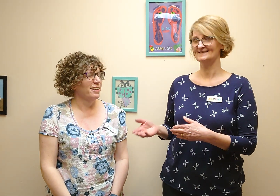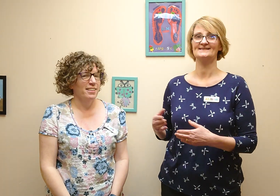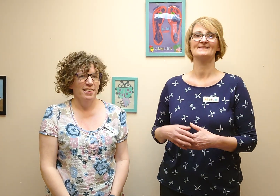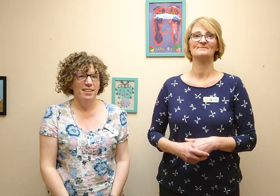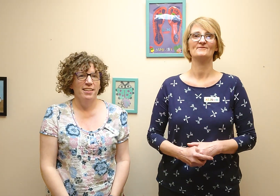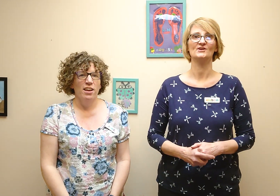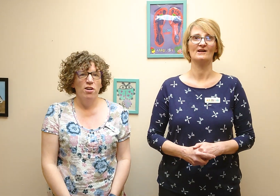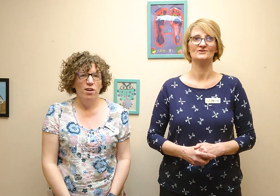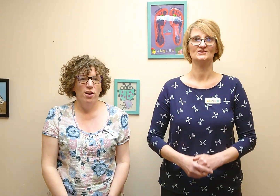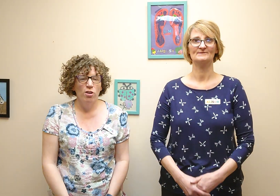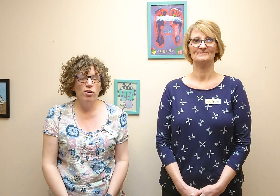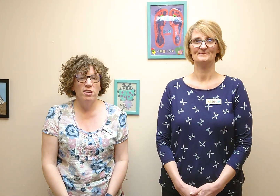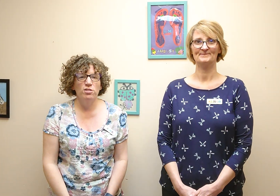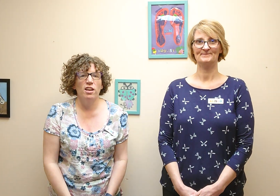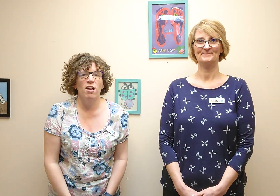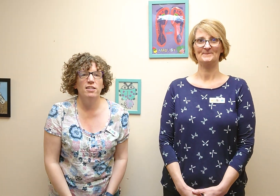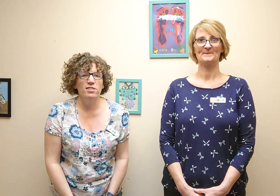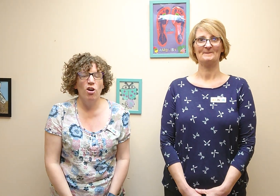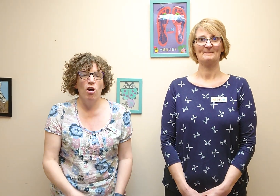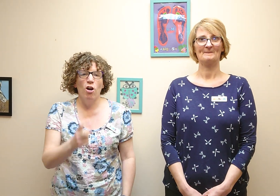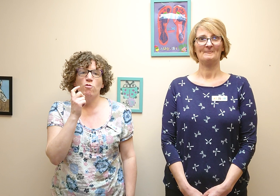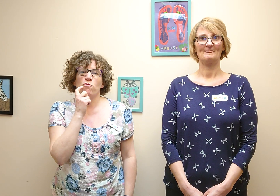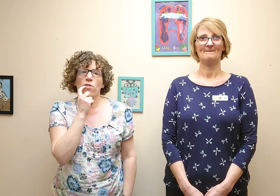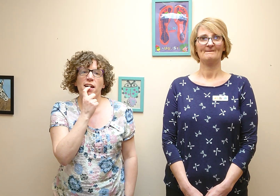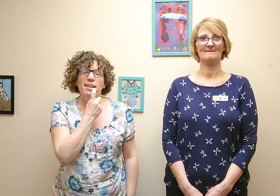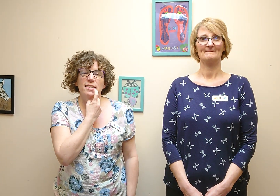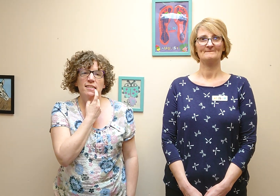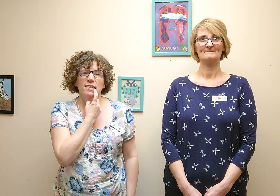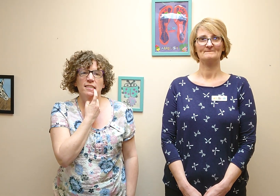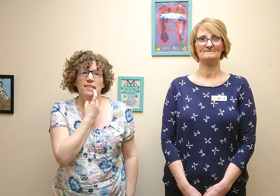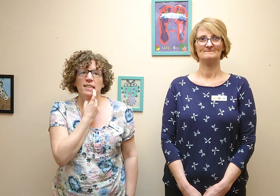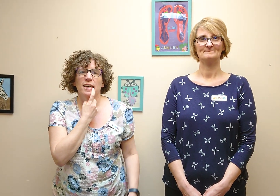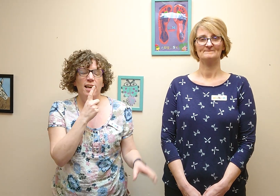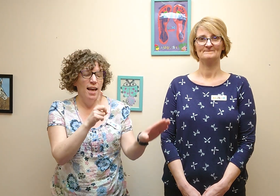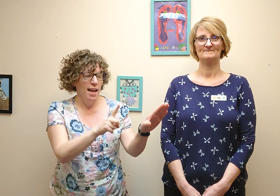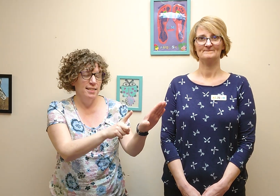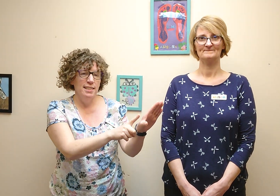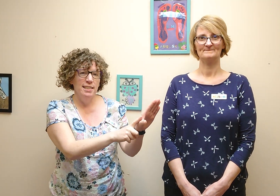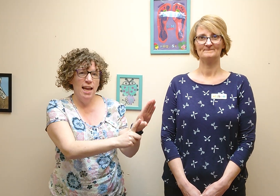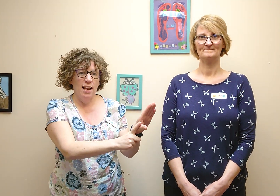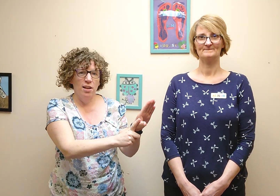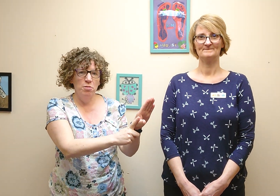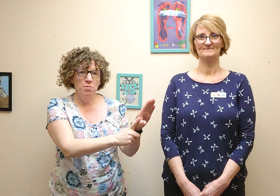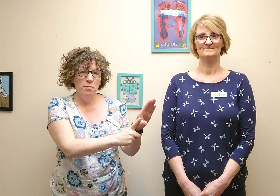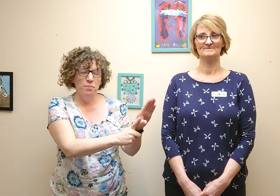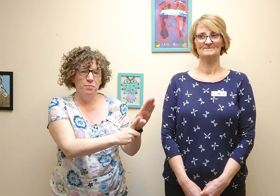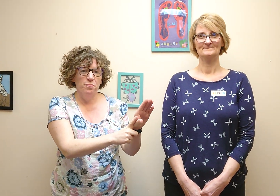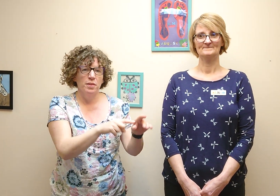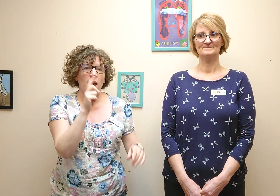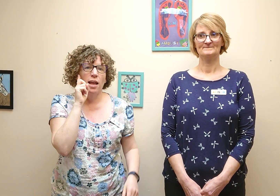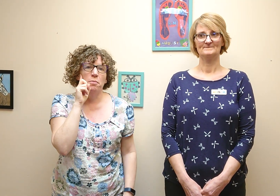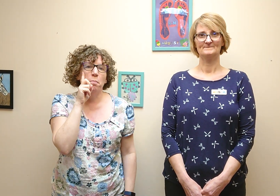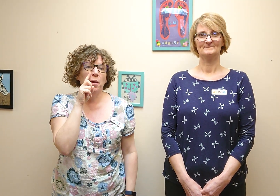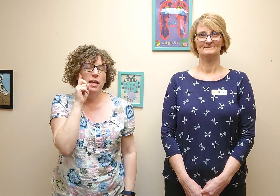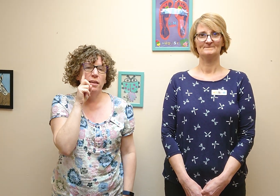sounds for the colours. Okay, so the colours are red, and yellow, and pink,